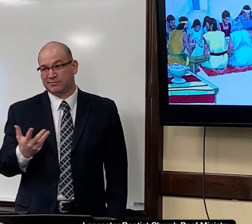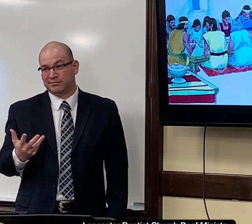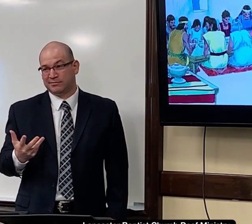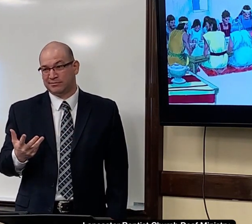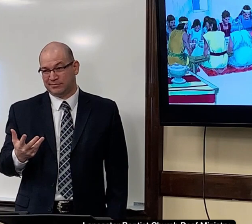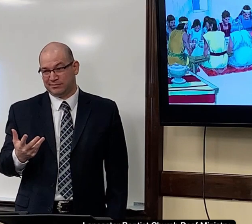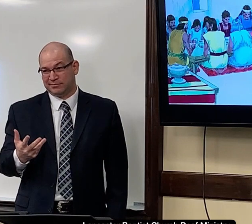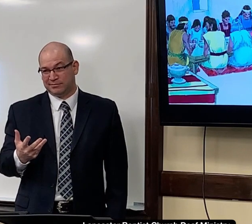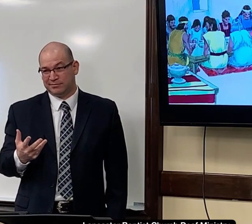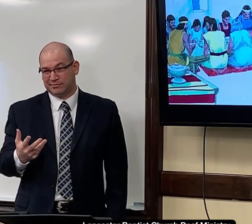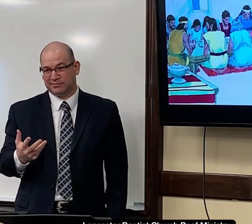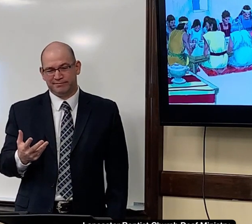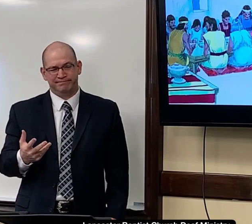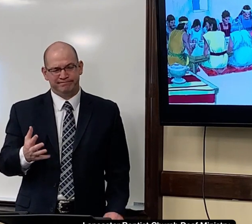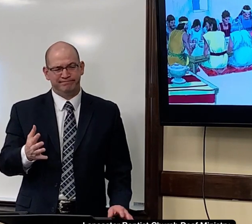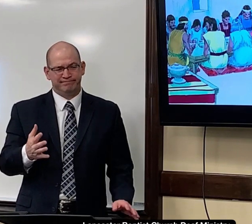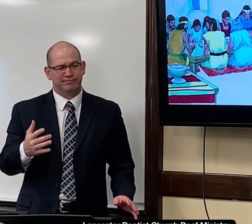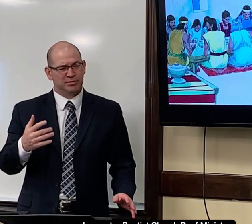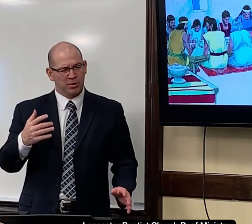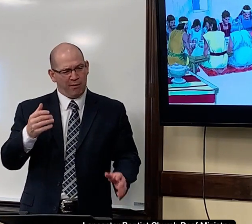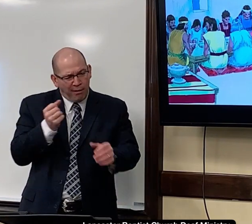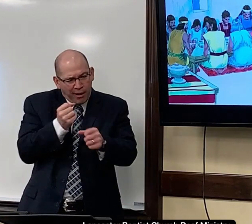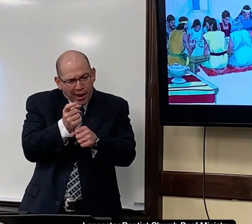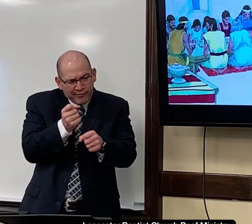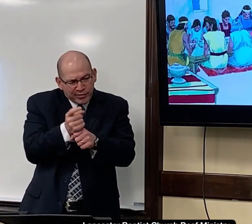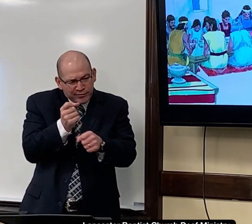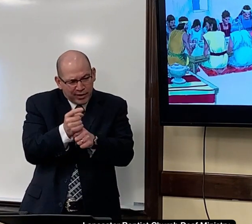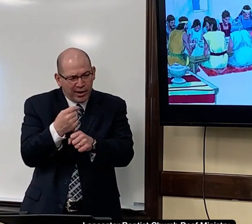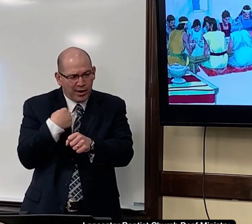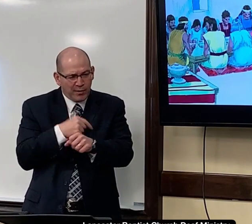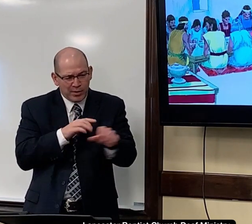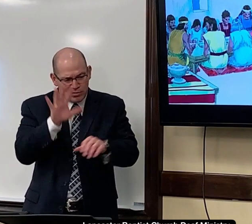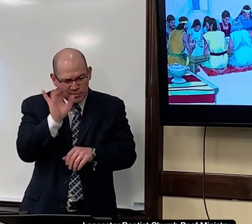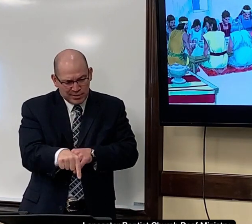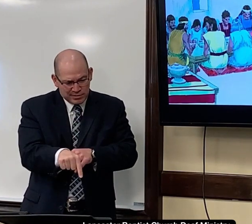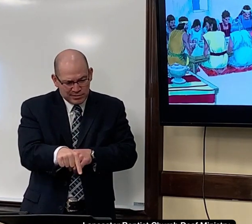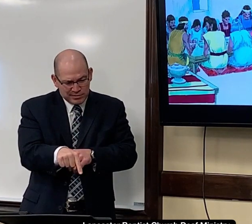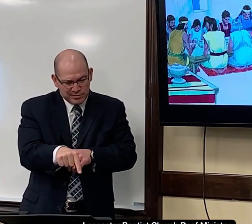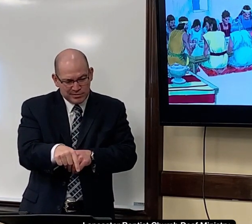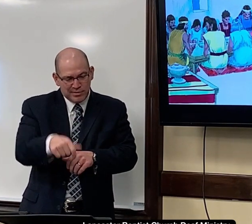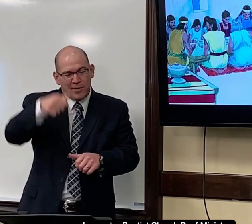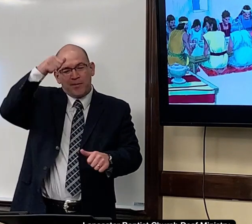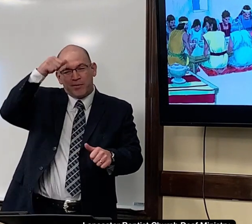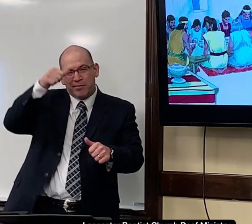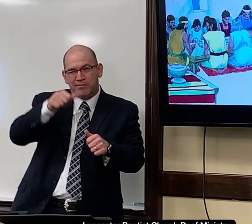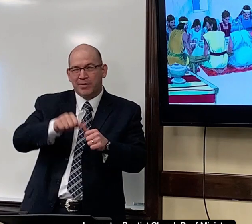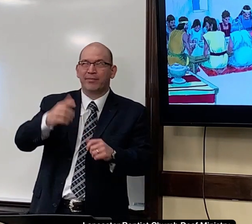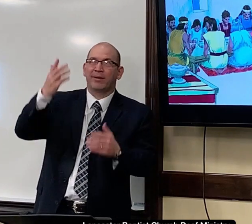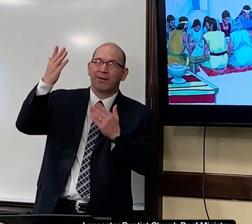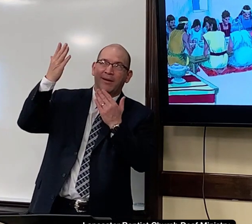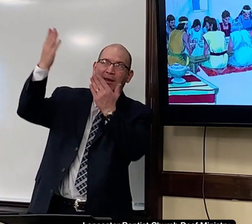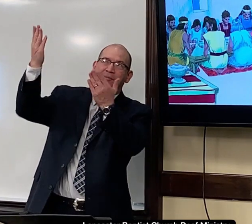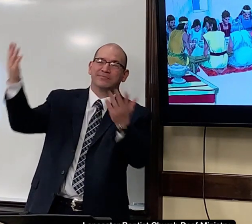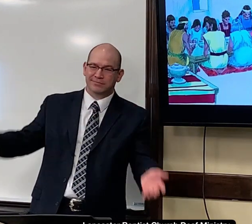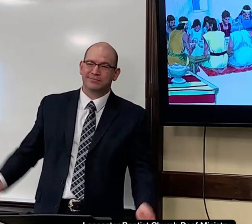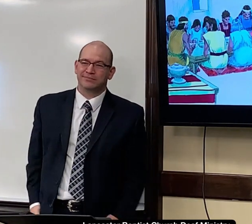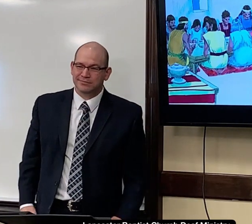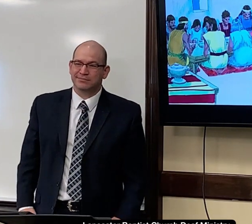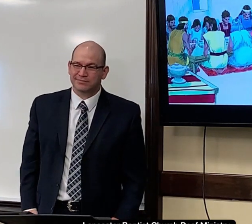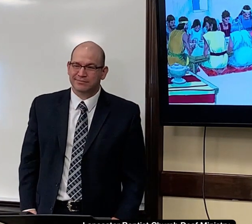And God saved us. The angel of death passed over us. So, every year, we remember to do this. This is a